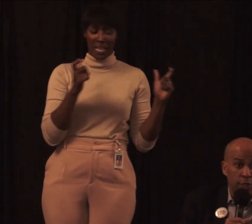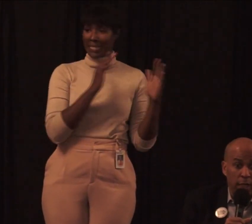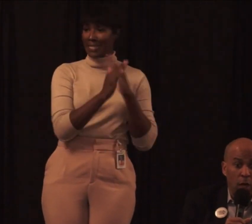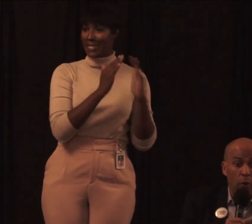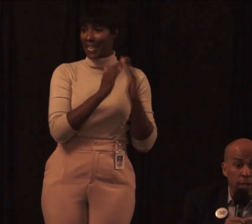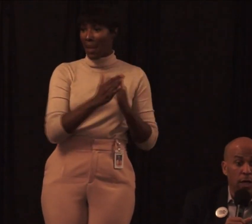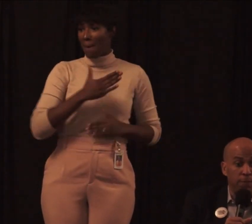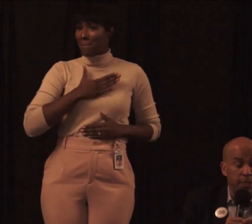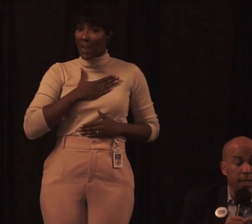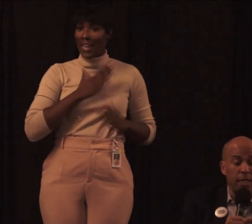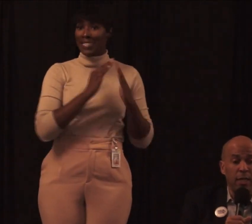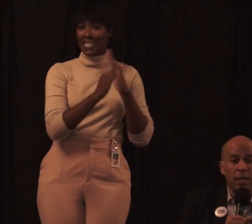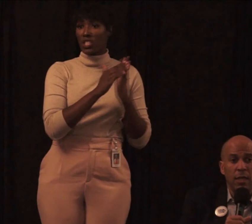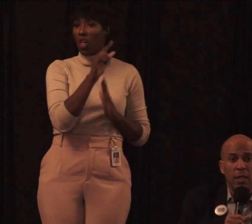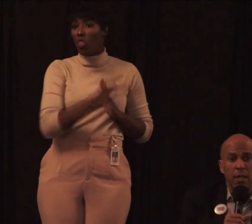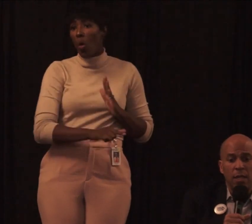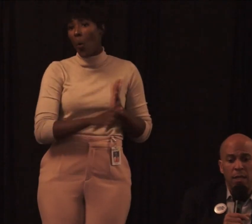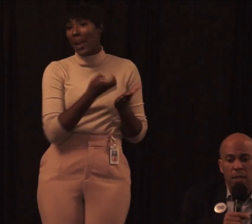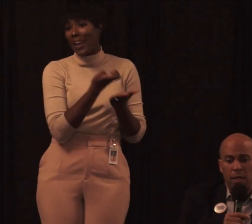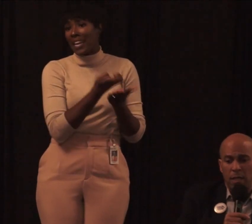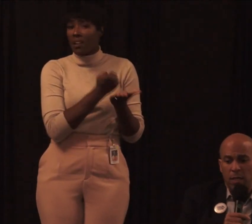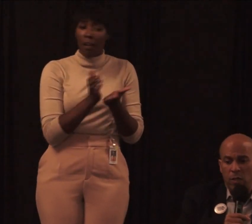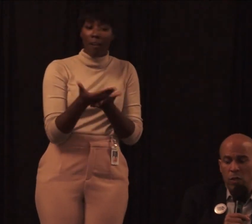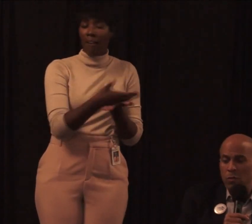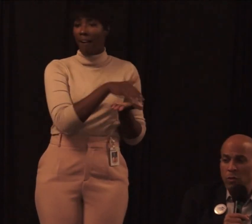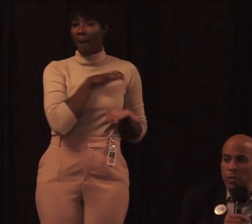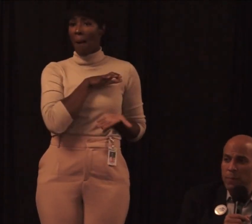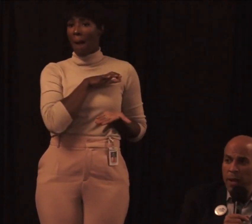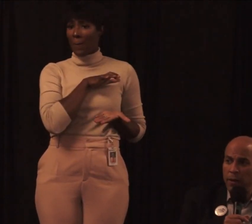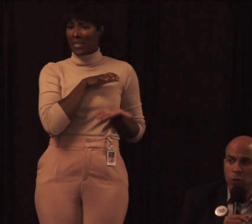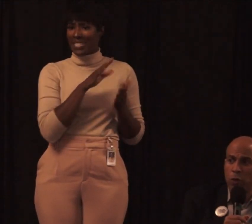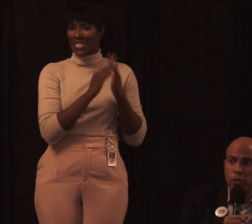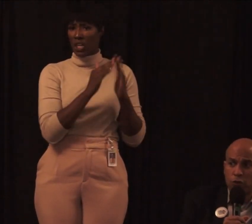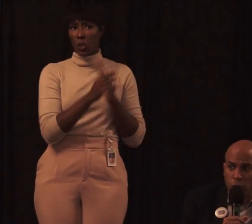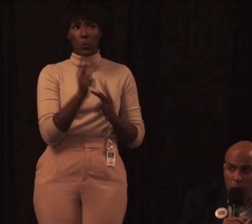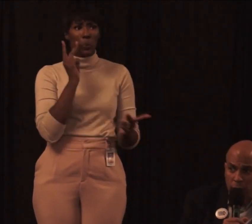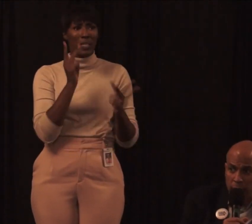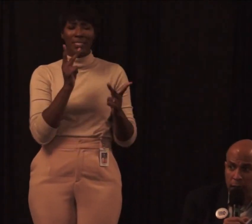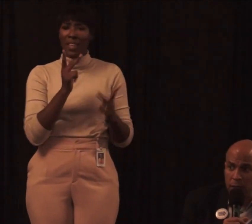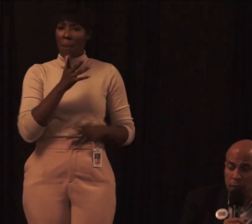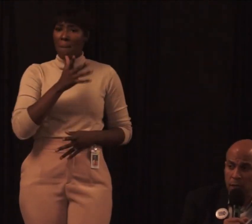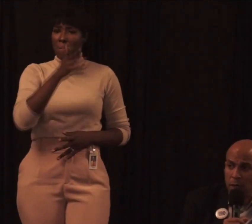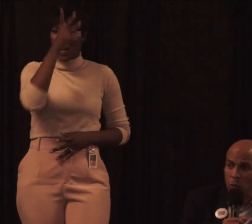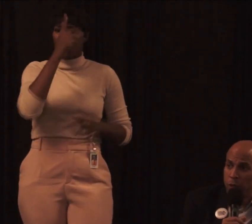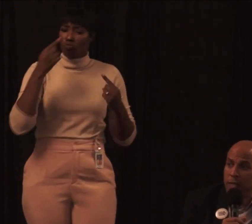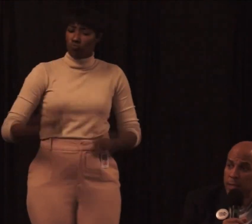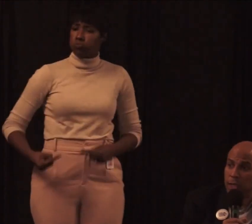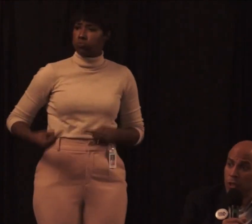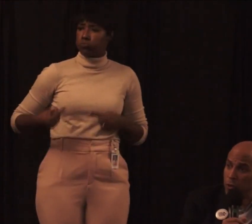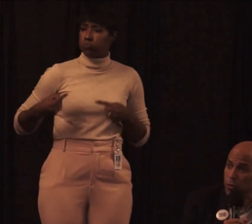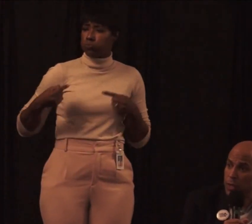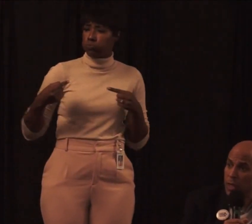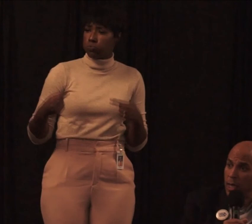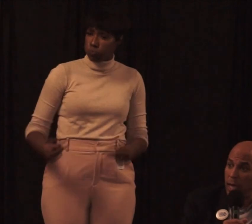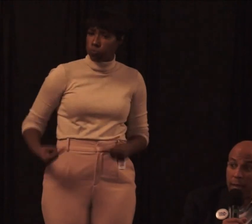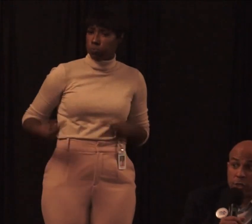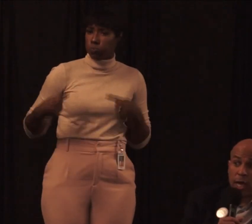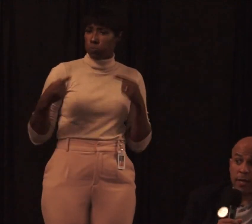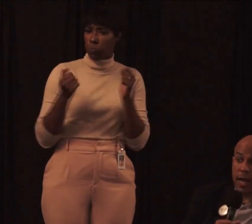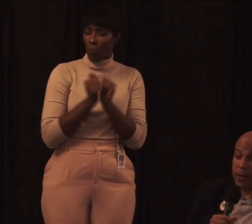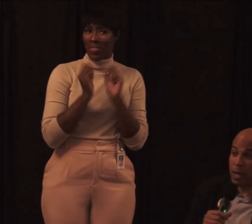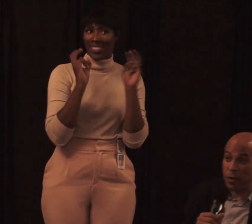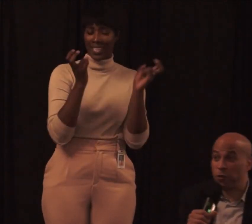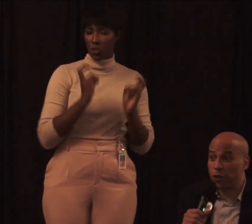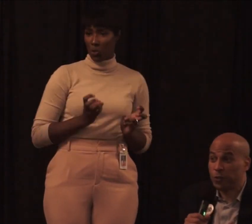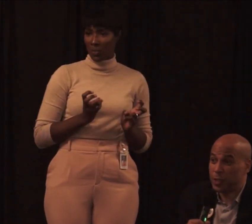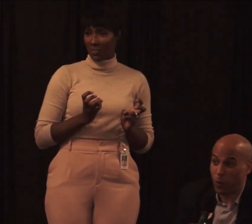city, which is a low-income city, you see parents who are struggling with these issues. And